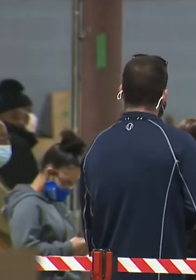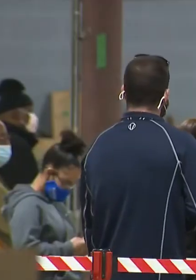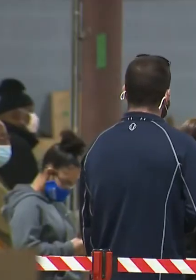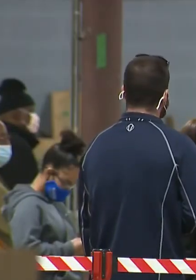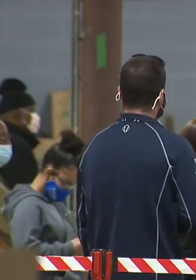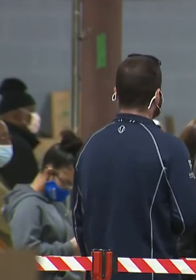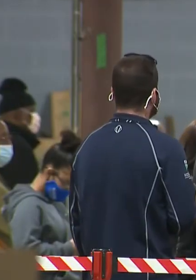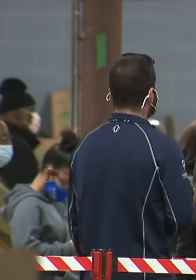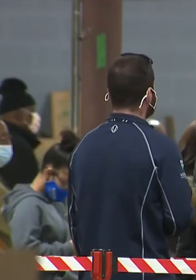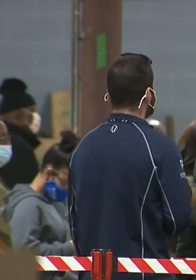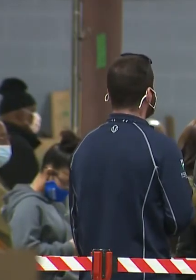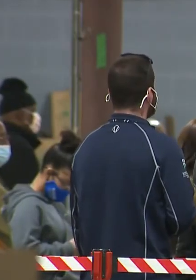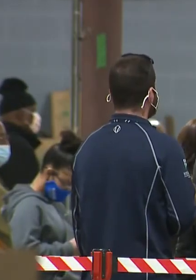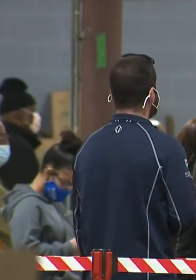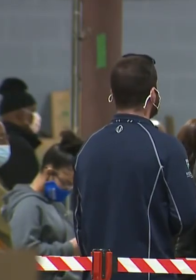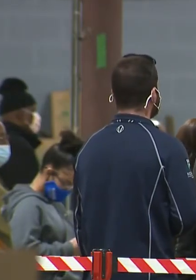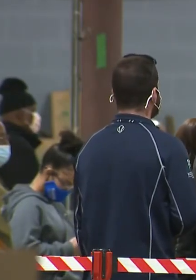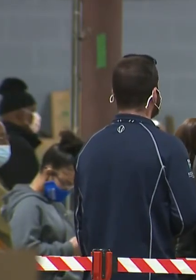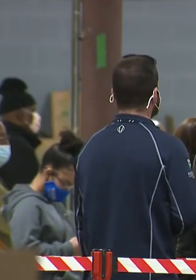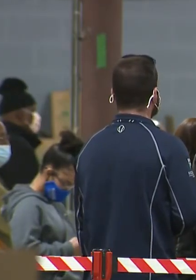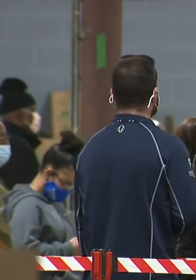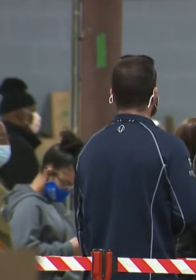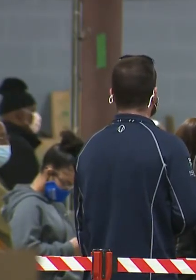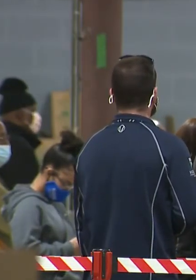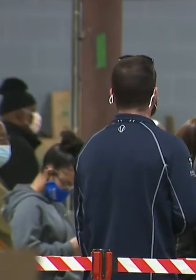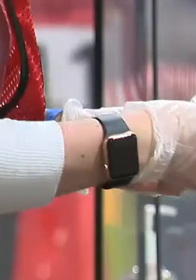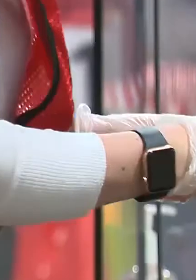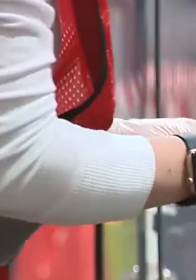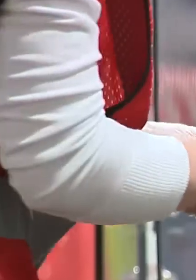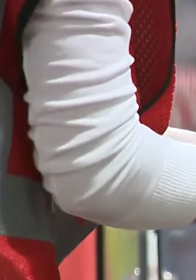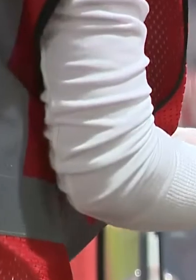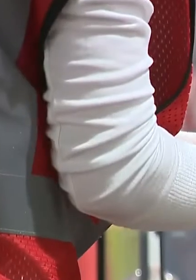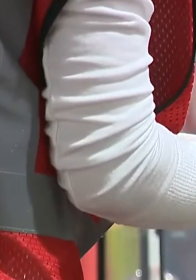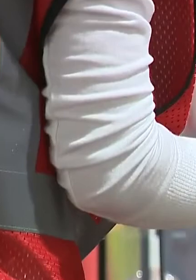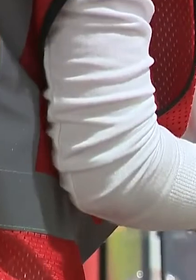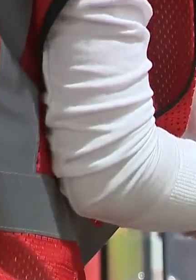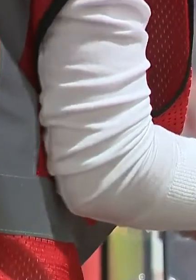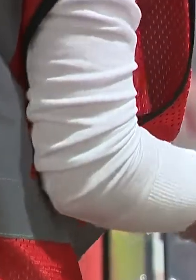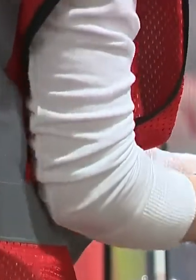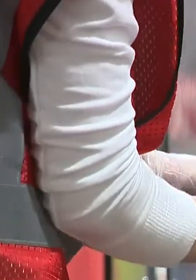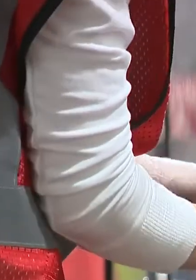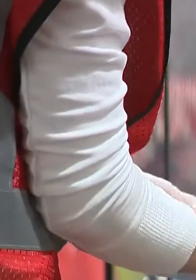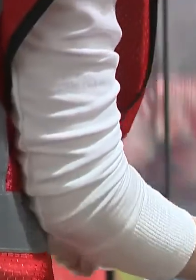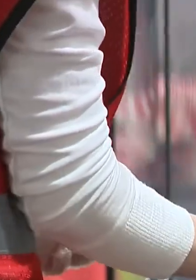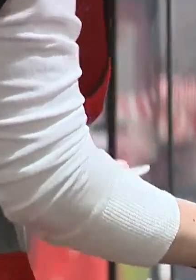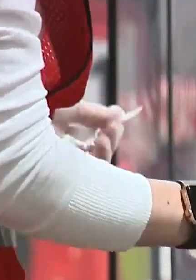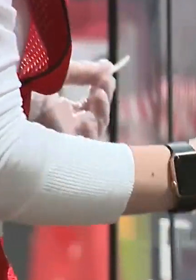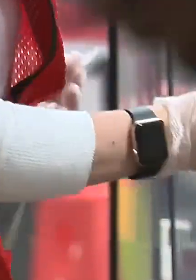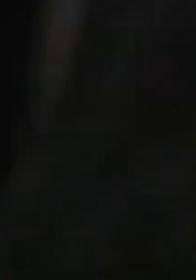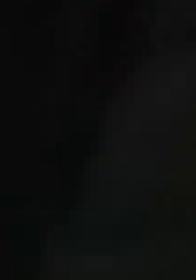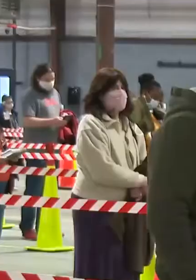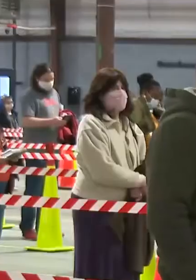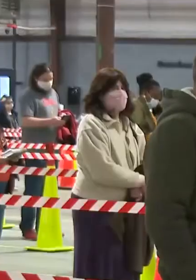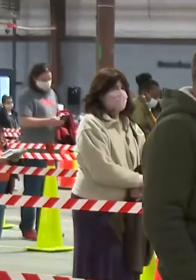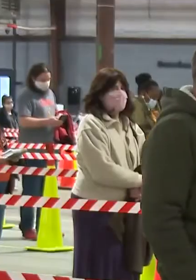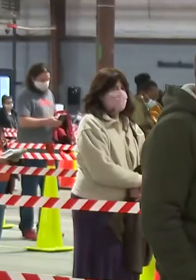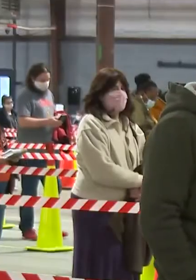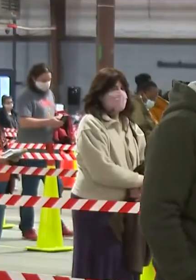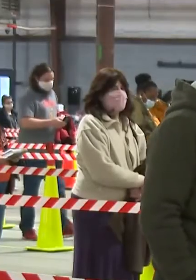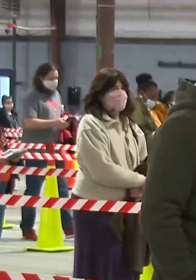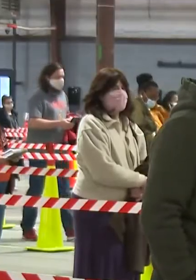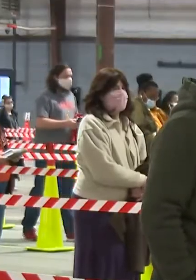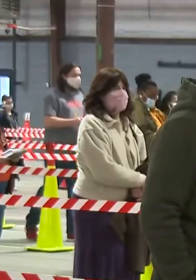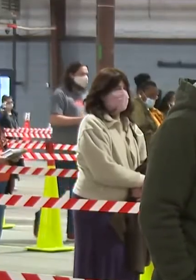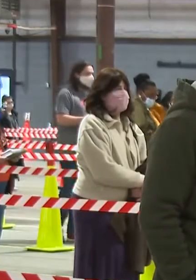Starting next week, more people will be added to the eligibility list. And on April 27th, every Marylander, 16 and older,